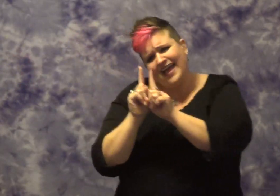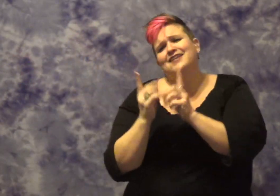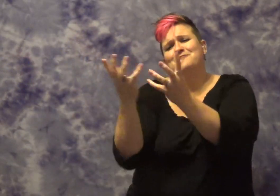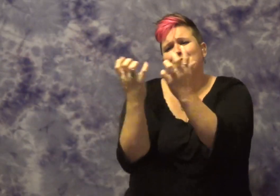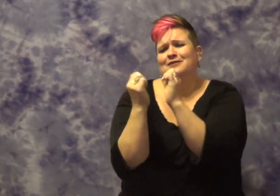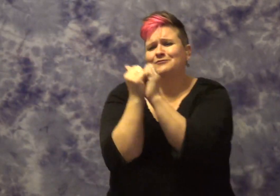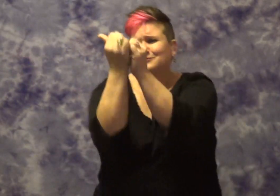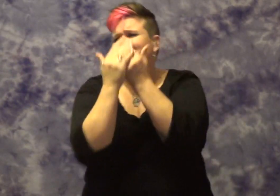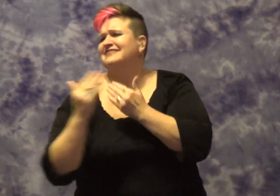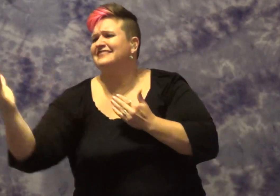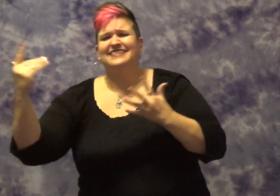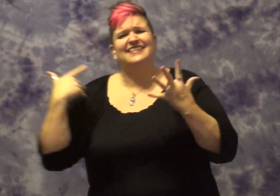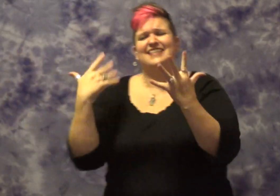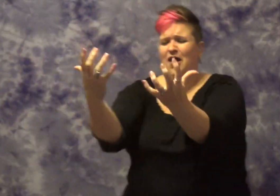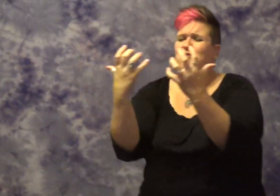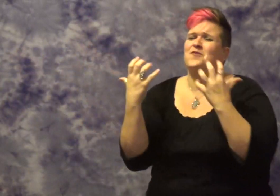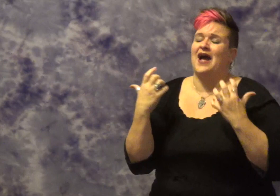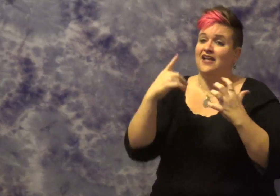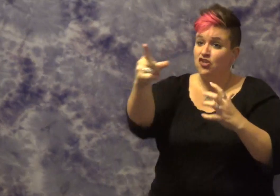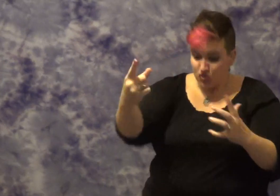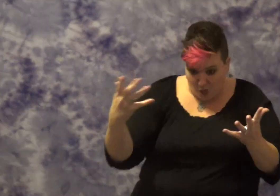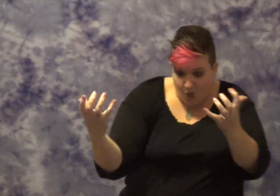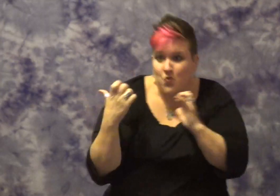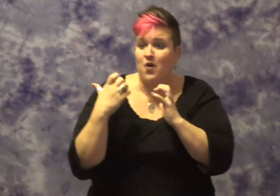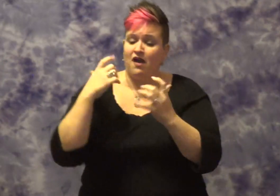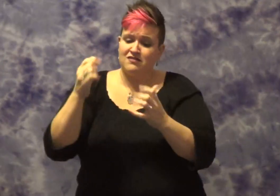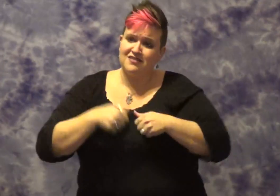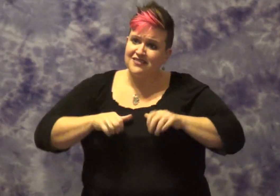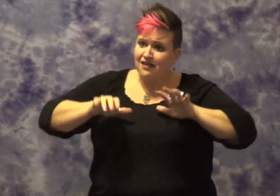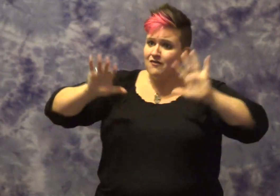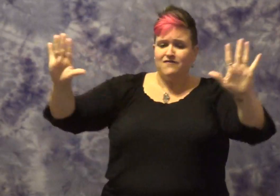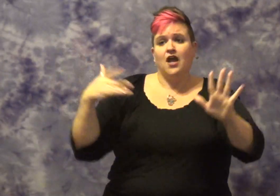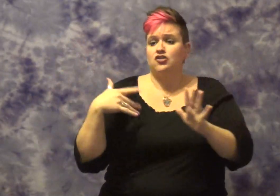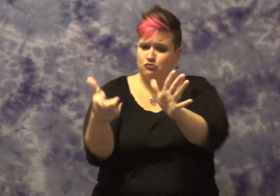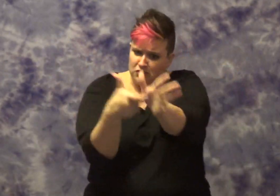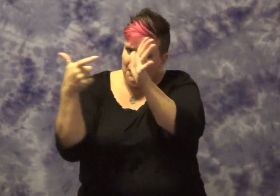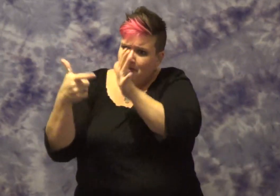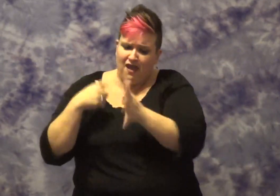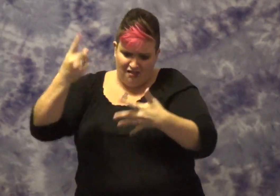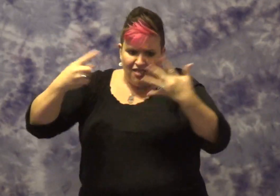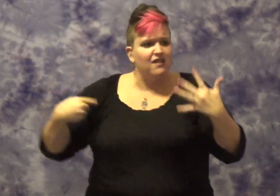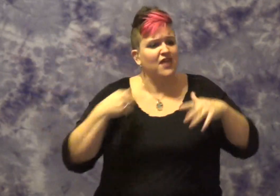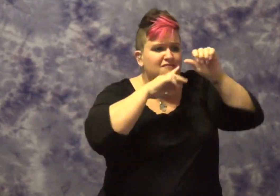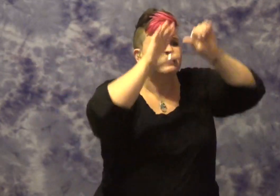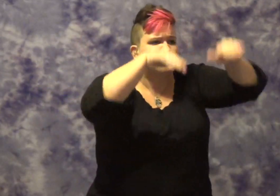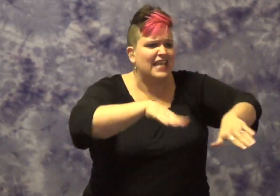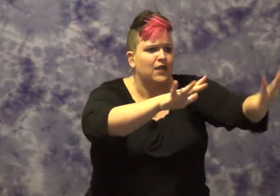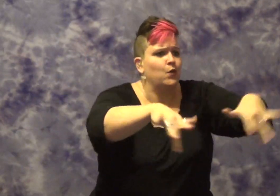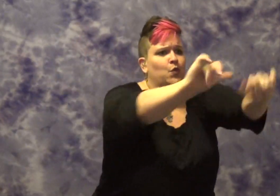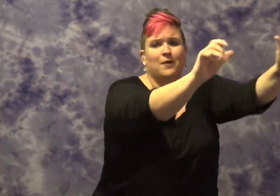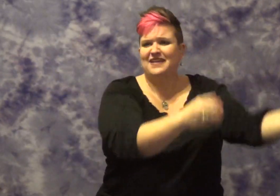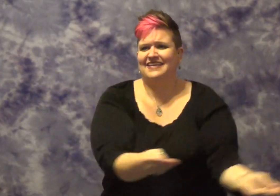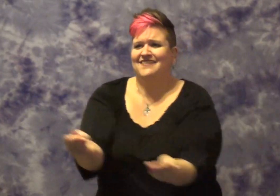side, she demands her sacrifice Drain the whole seed, get something shiny